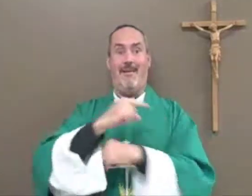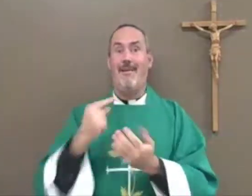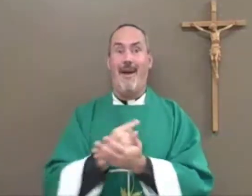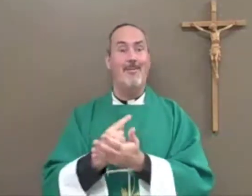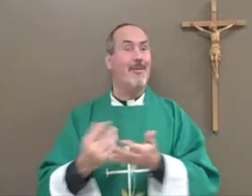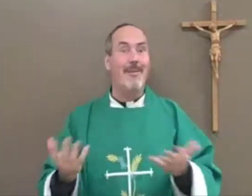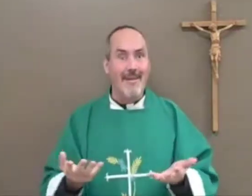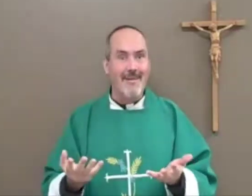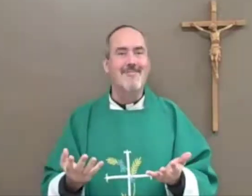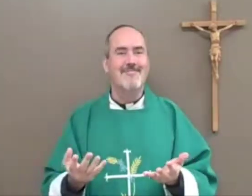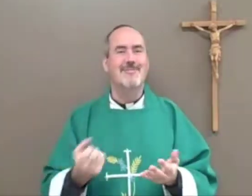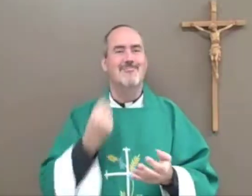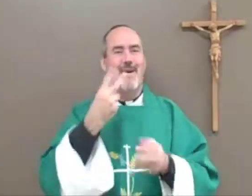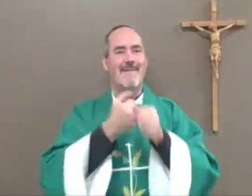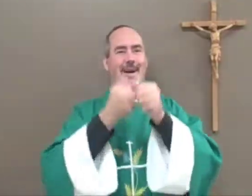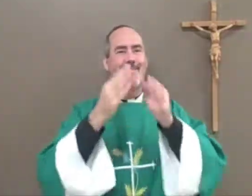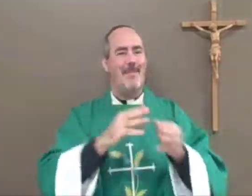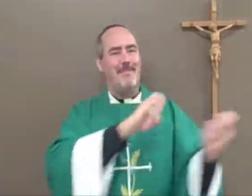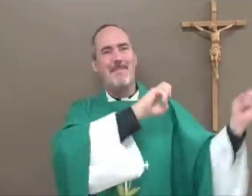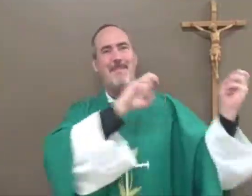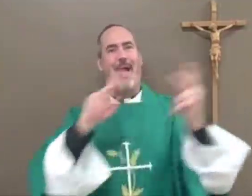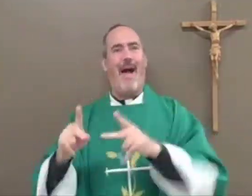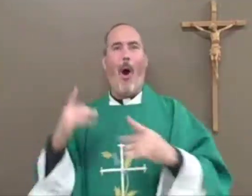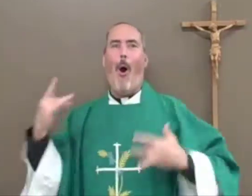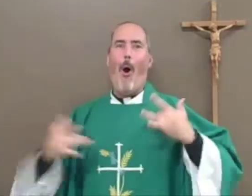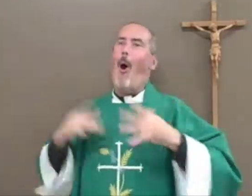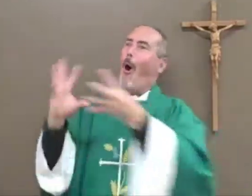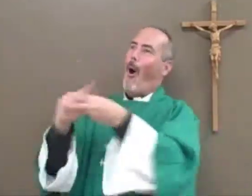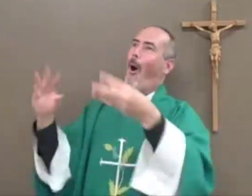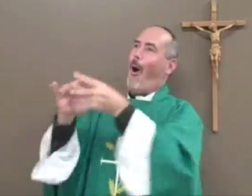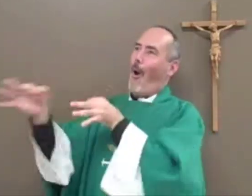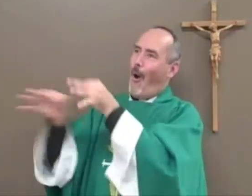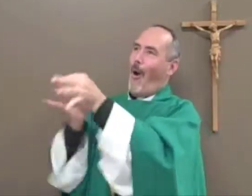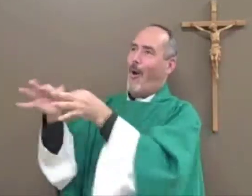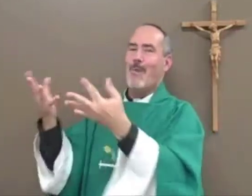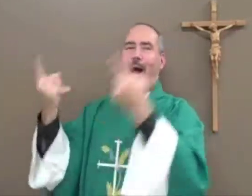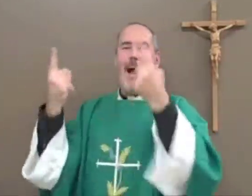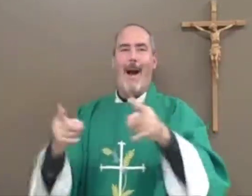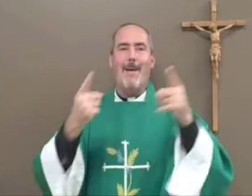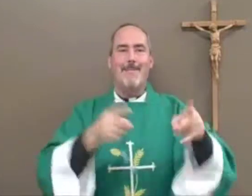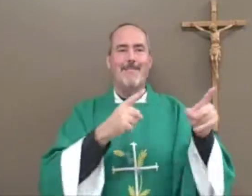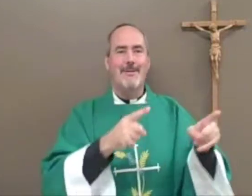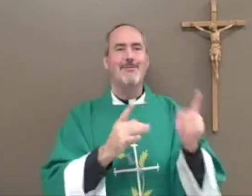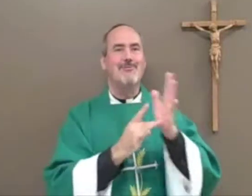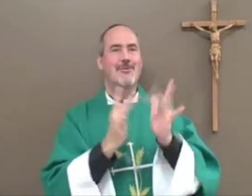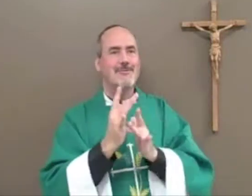Today, the Gospel talks about how the twelve apostles came back to Jesus to tell him all that they had done.